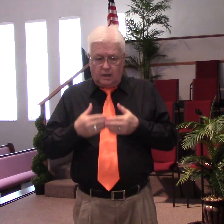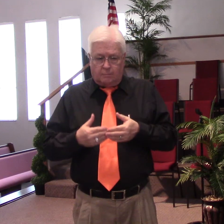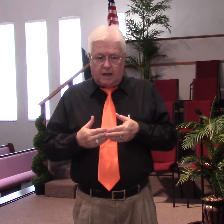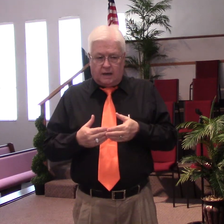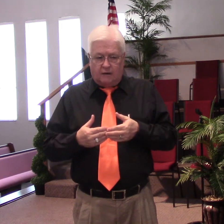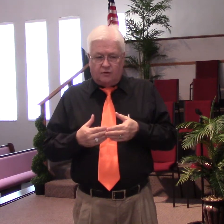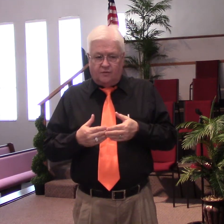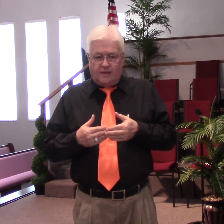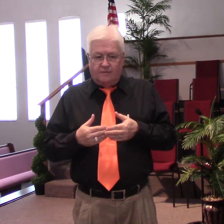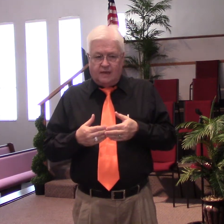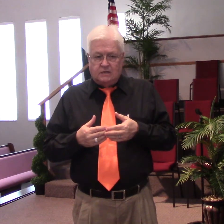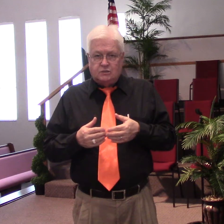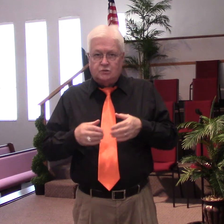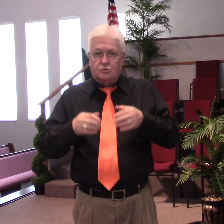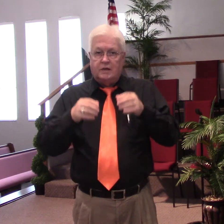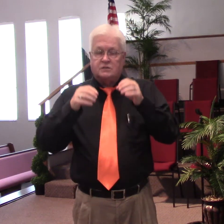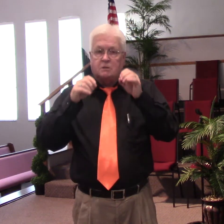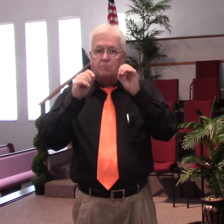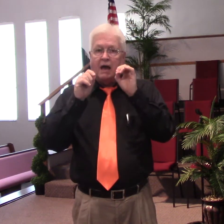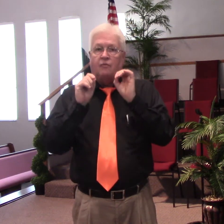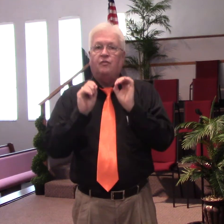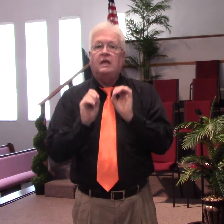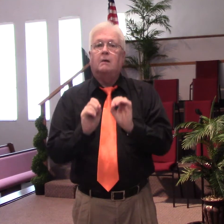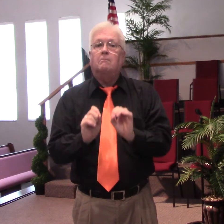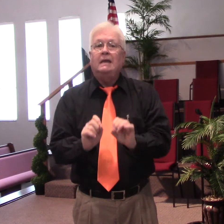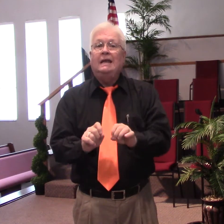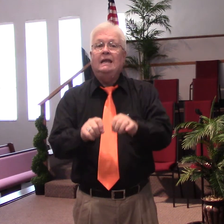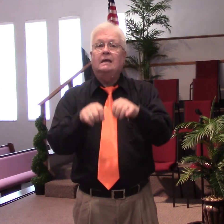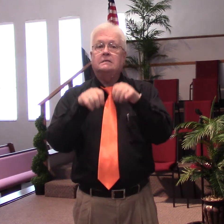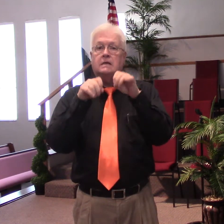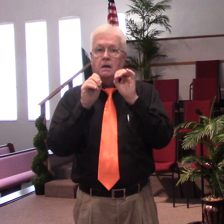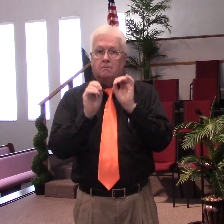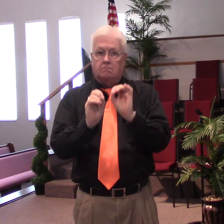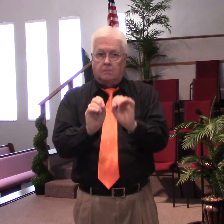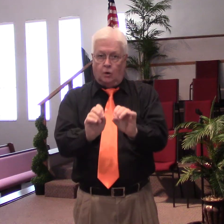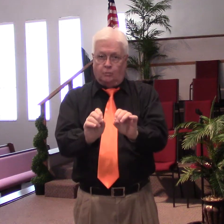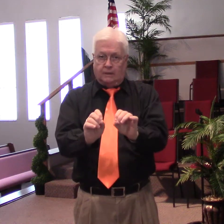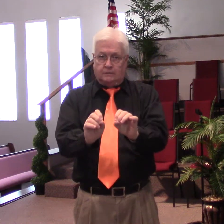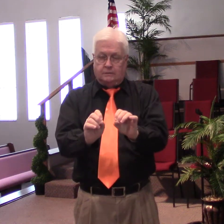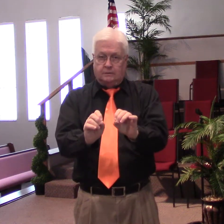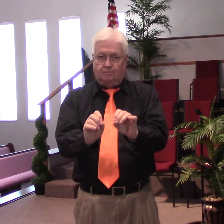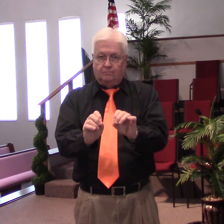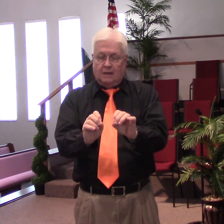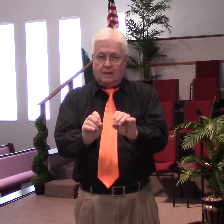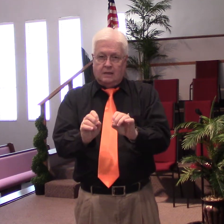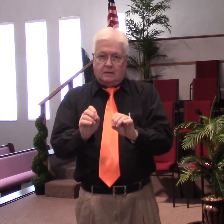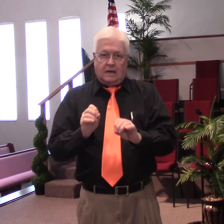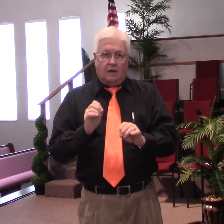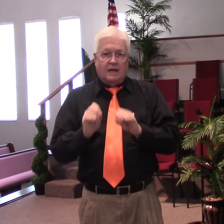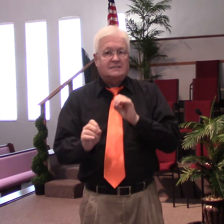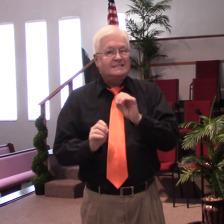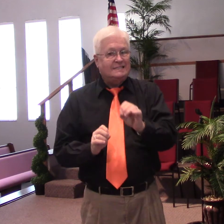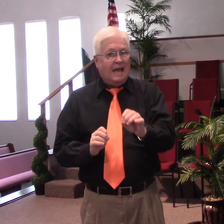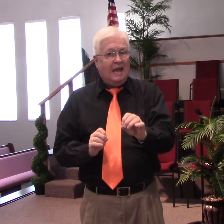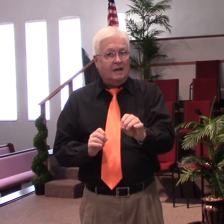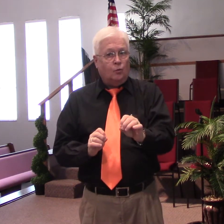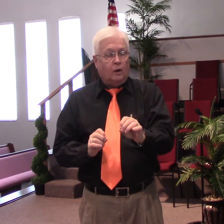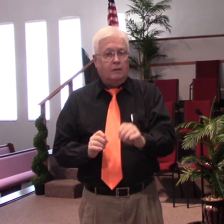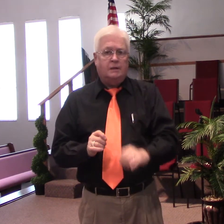about everything they do is about the immediate moment. Now, that's sad in a way, but